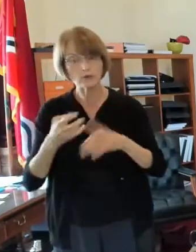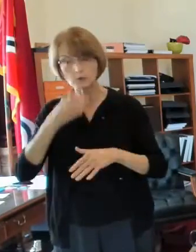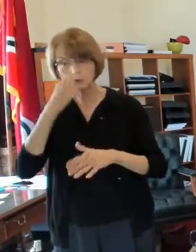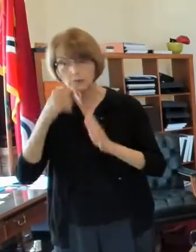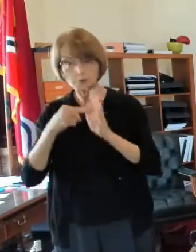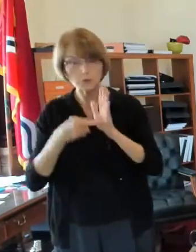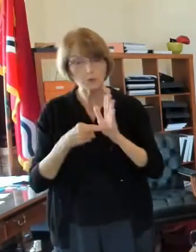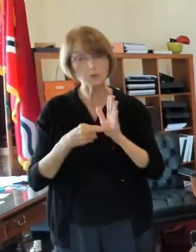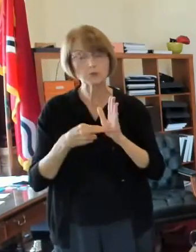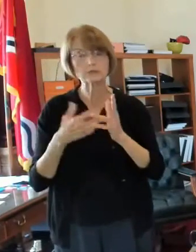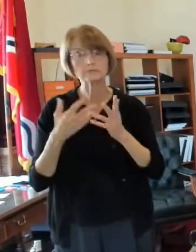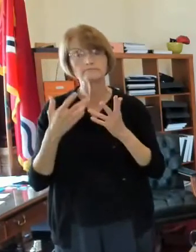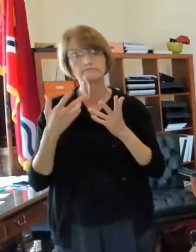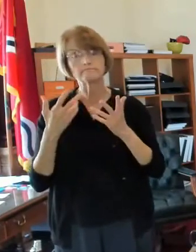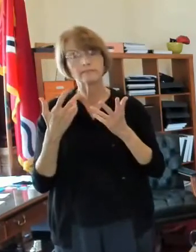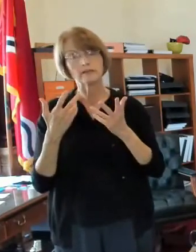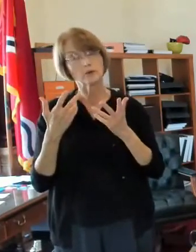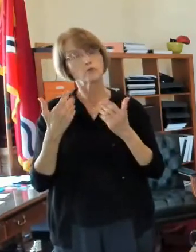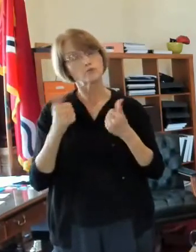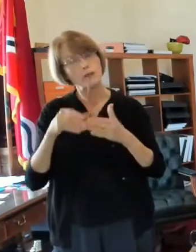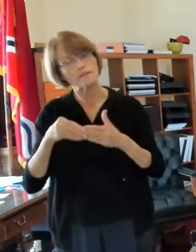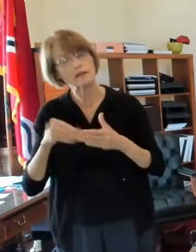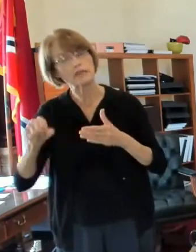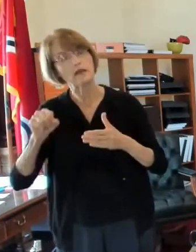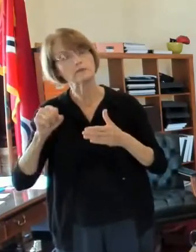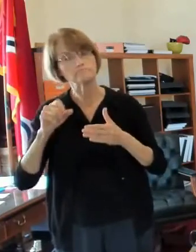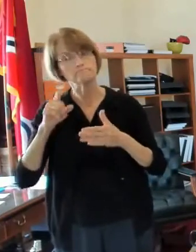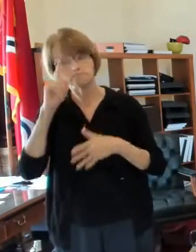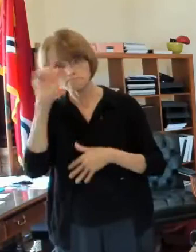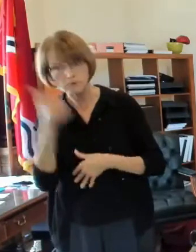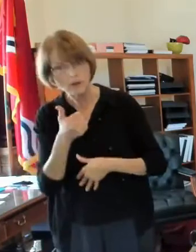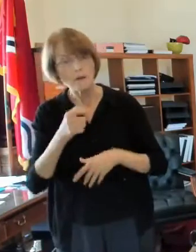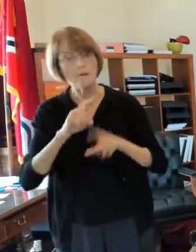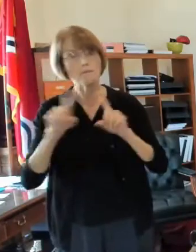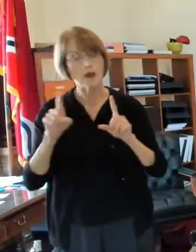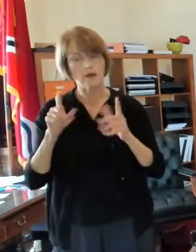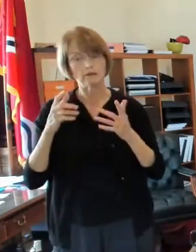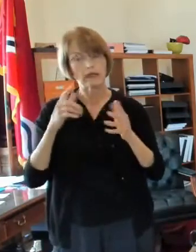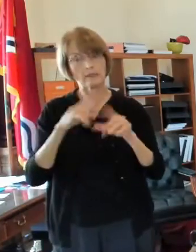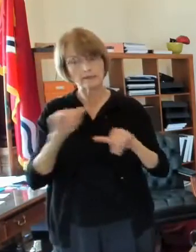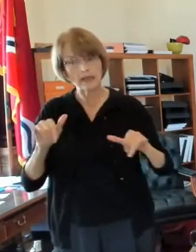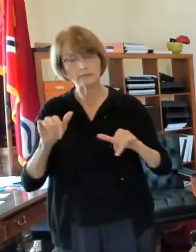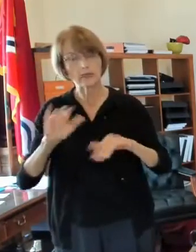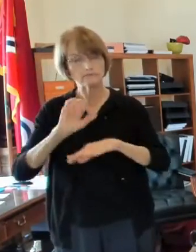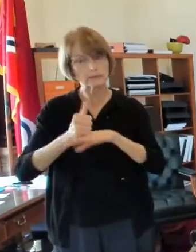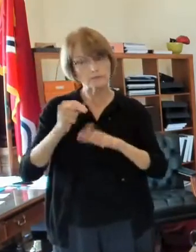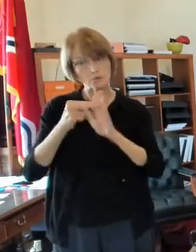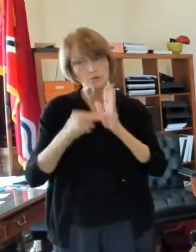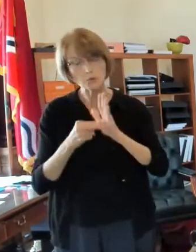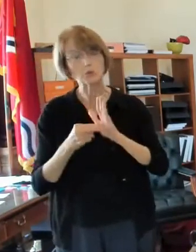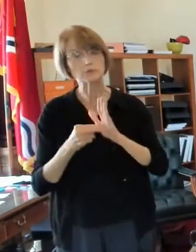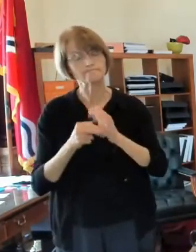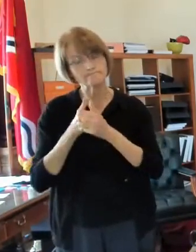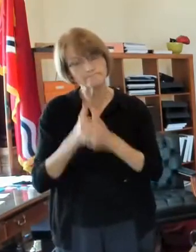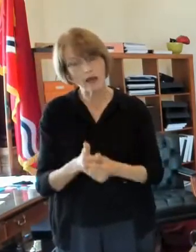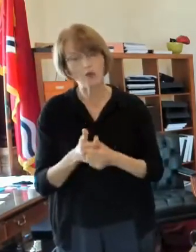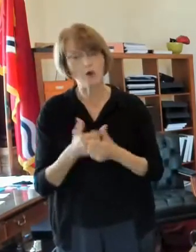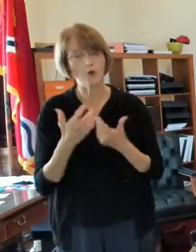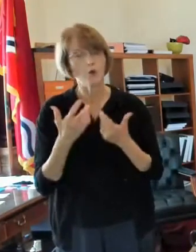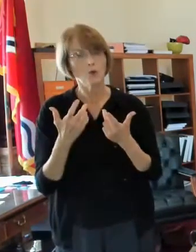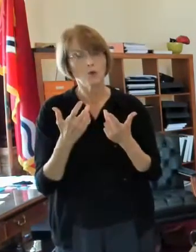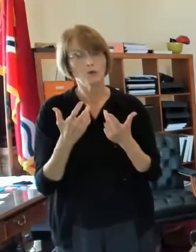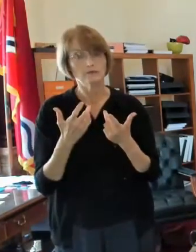ability to make their own decisions as possible but without encouraging those kinds of situation which lead to